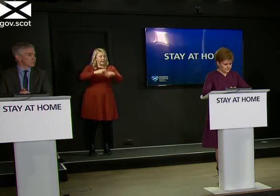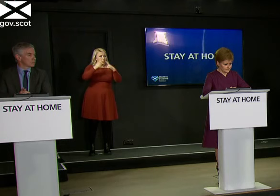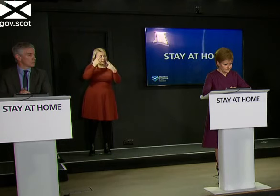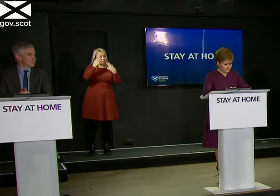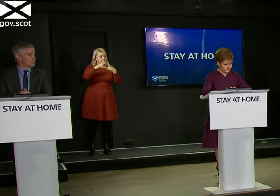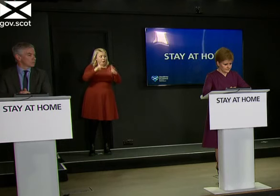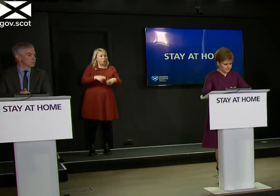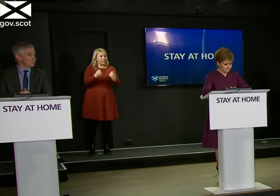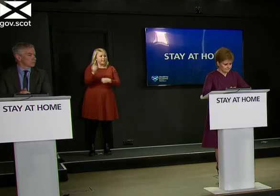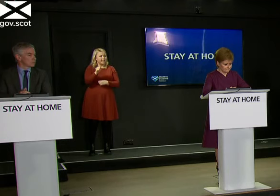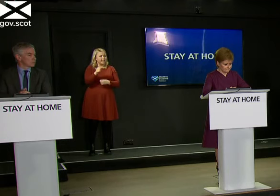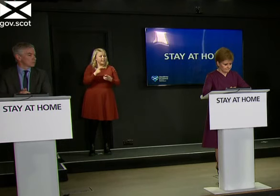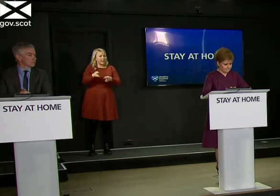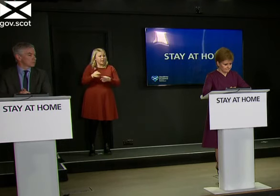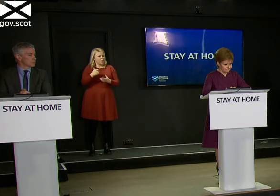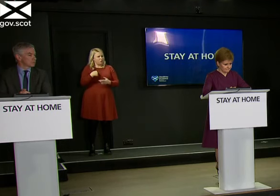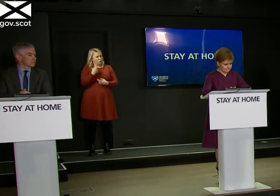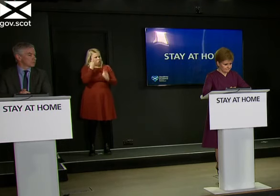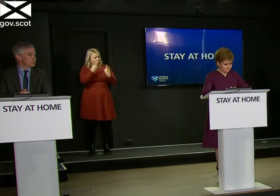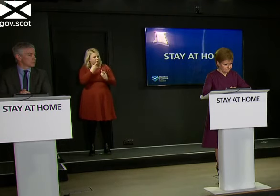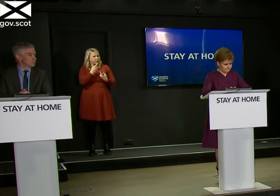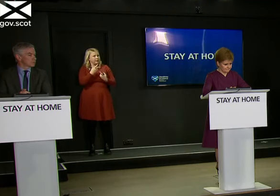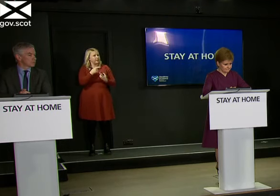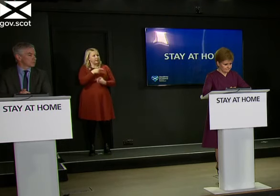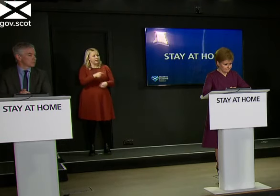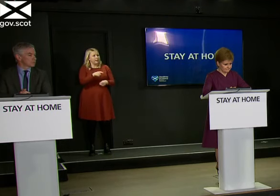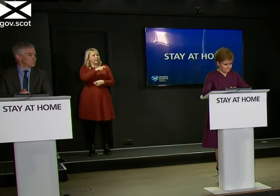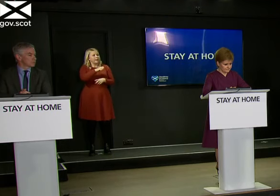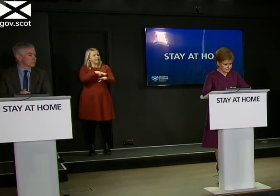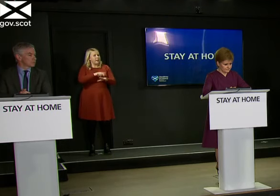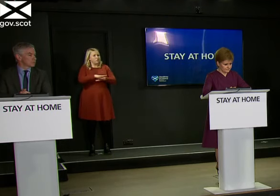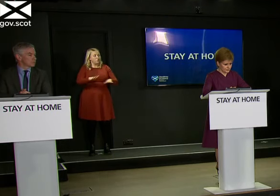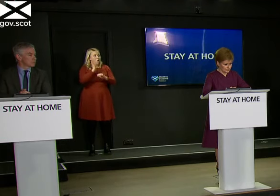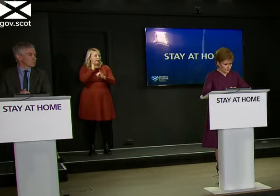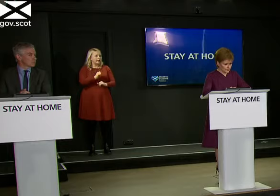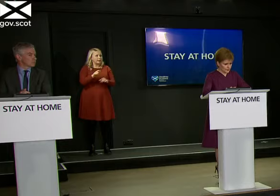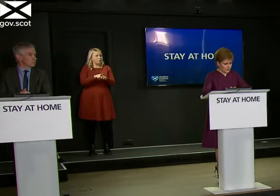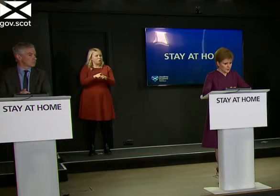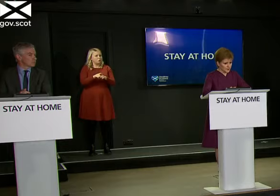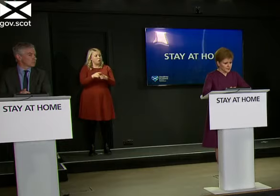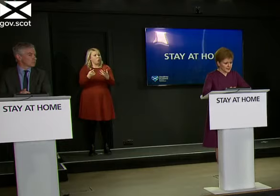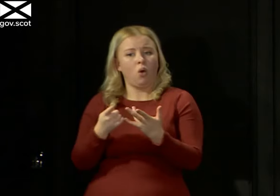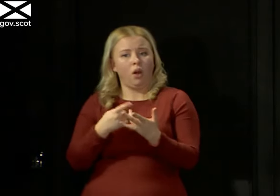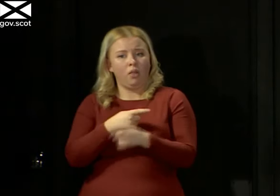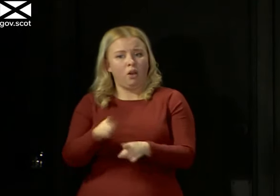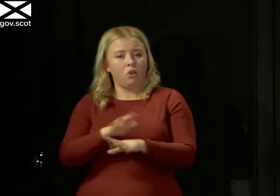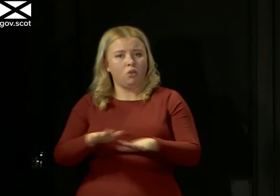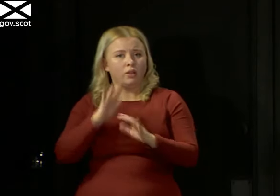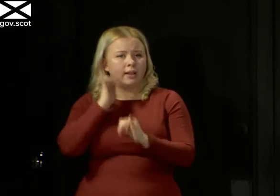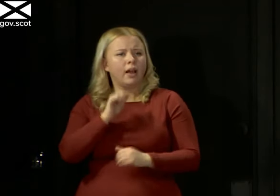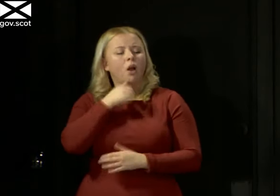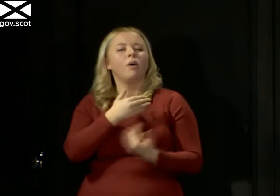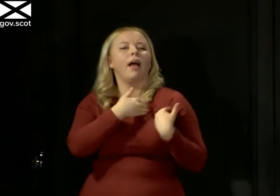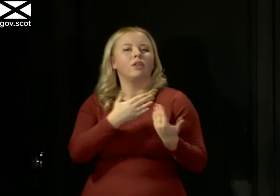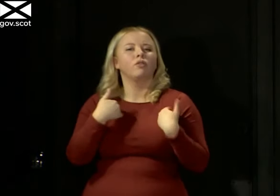only symptomatic staff weren't being tested, but presumably asymptomatic staff weren't being tested either. Well, I'll hand over to the health